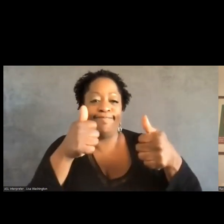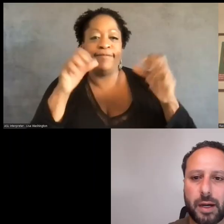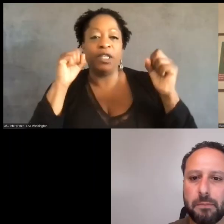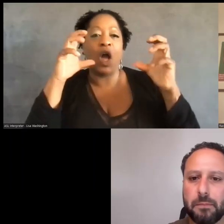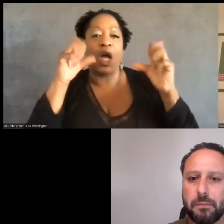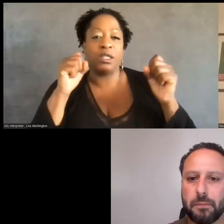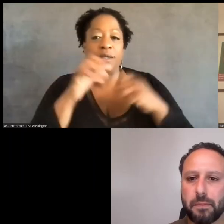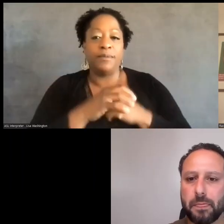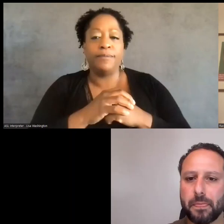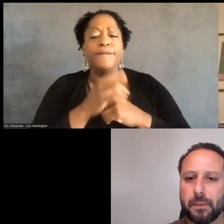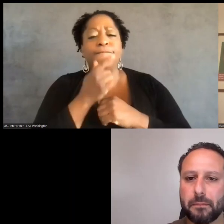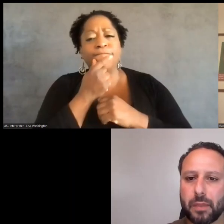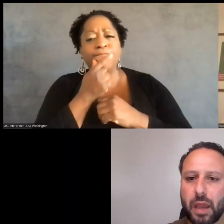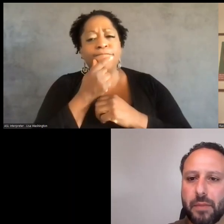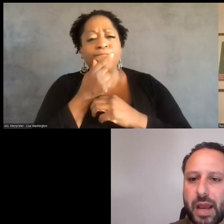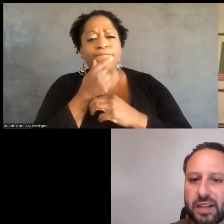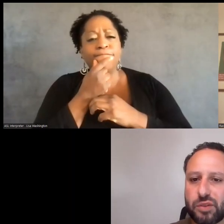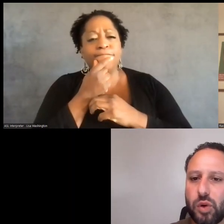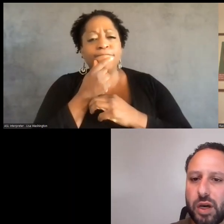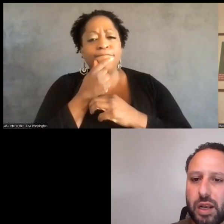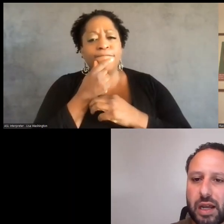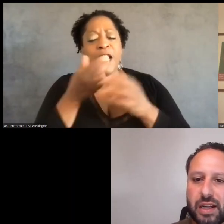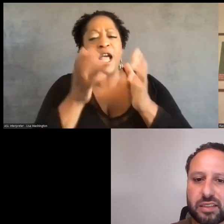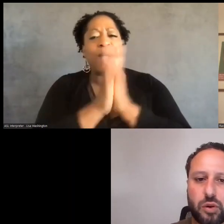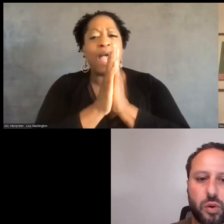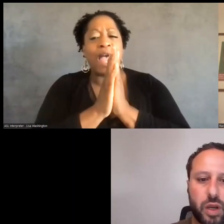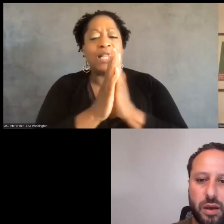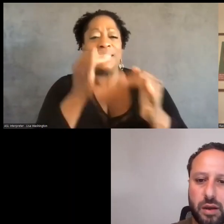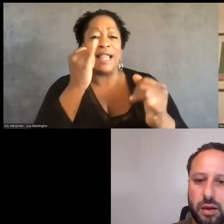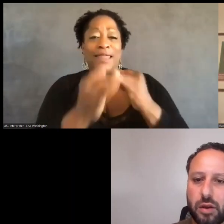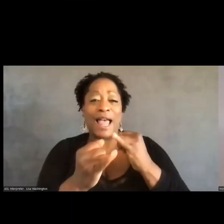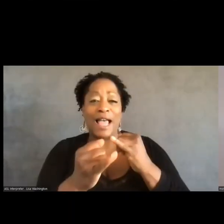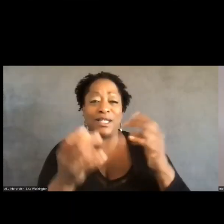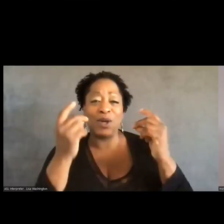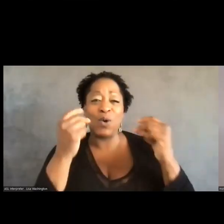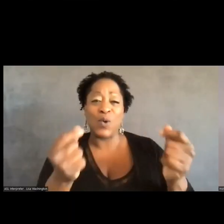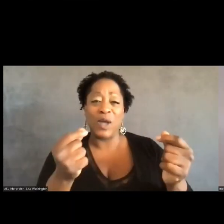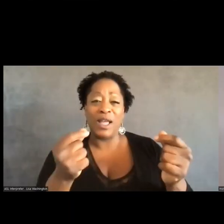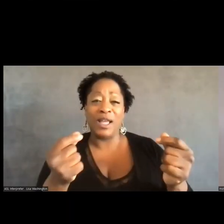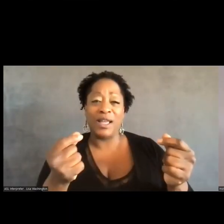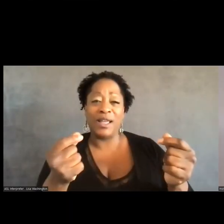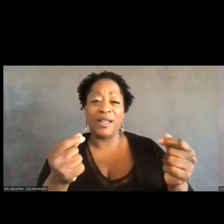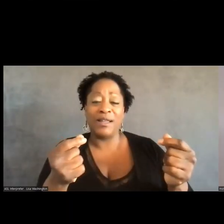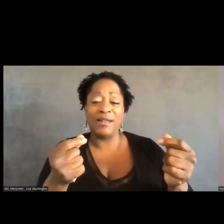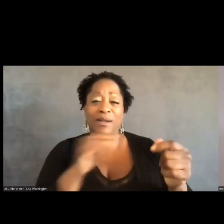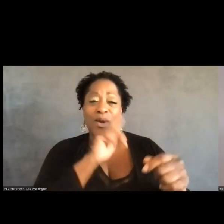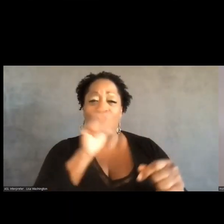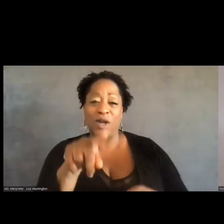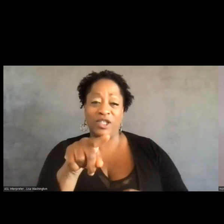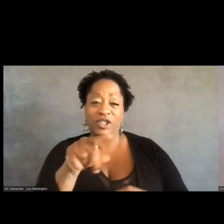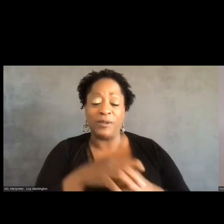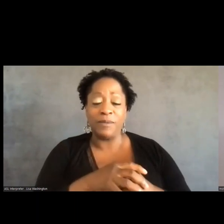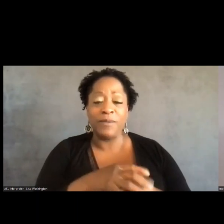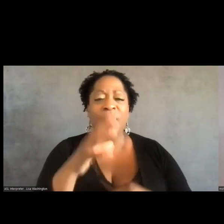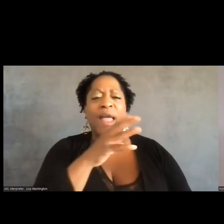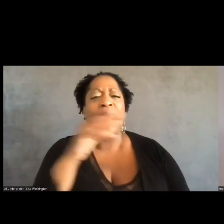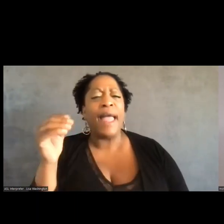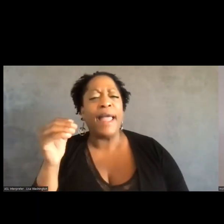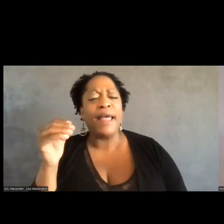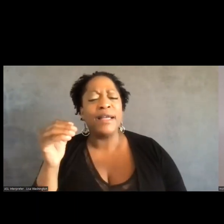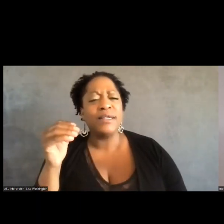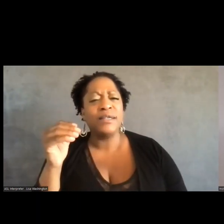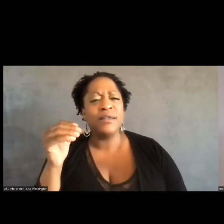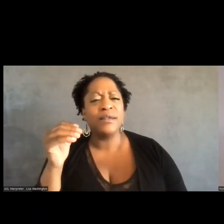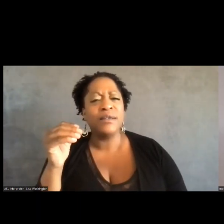Awesome. Um, I'm going to ask one last quick question and, um,